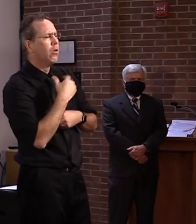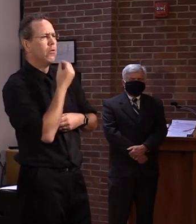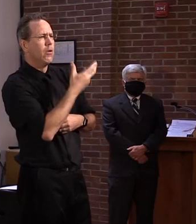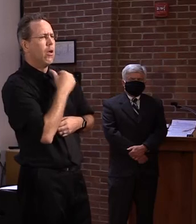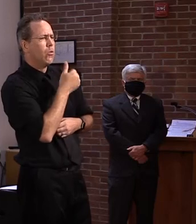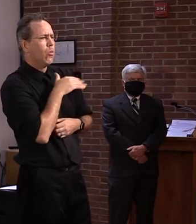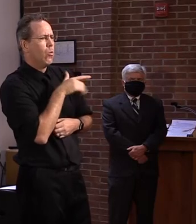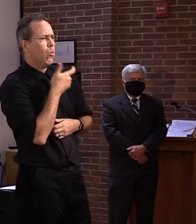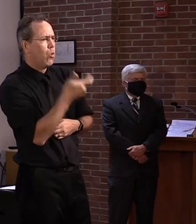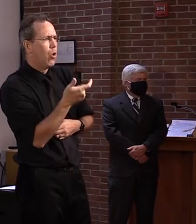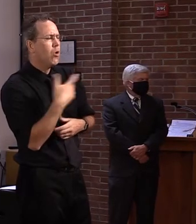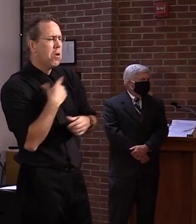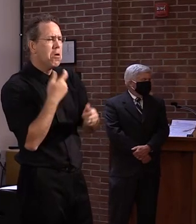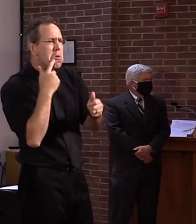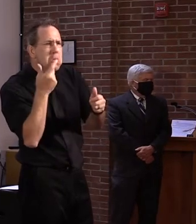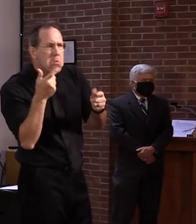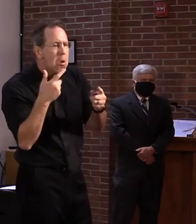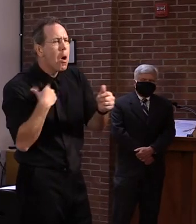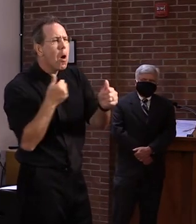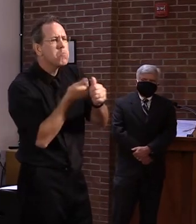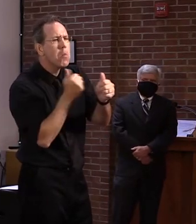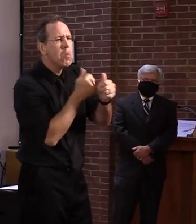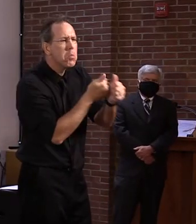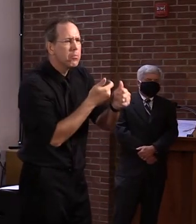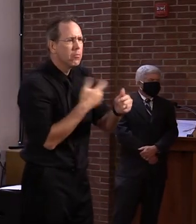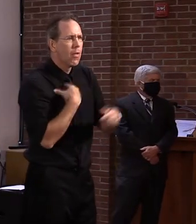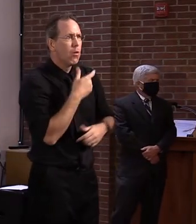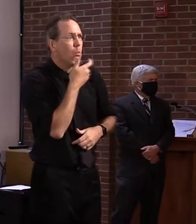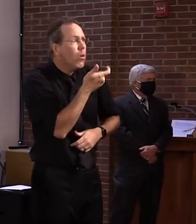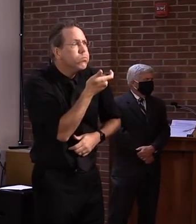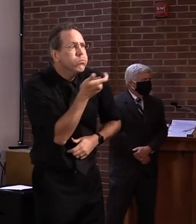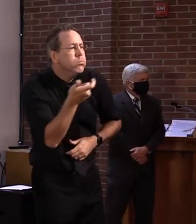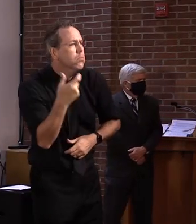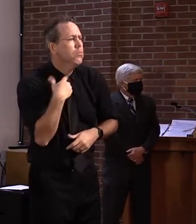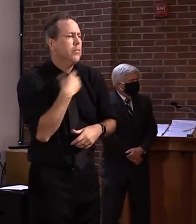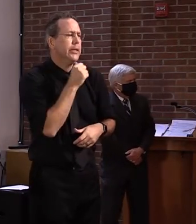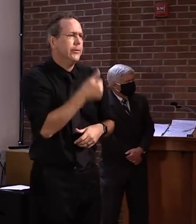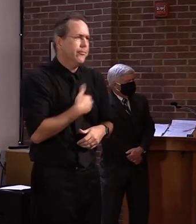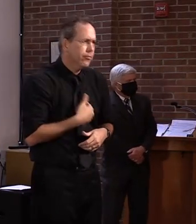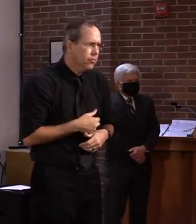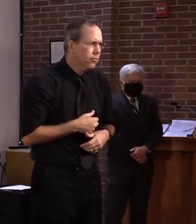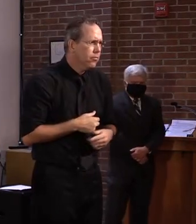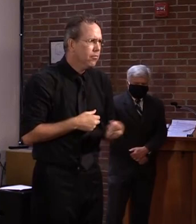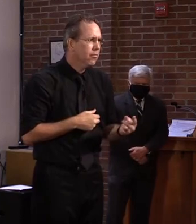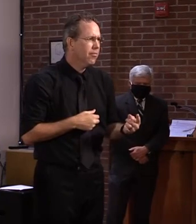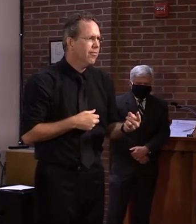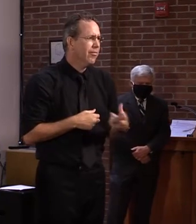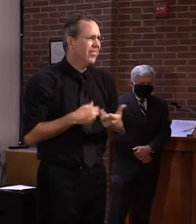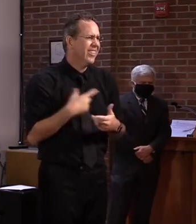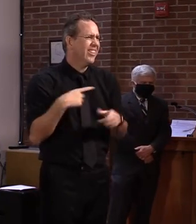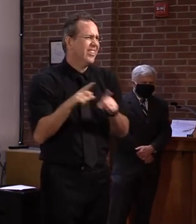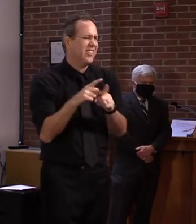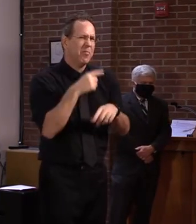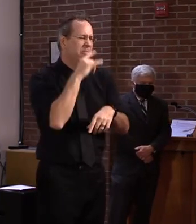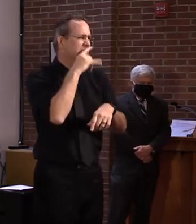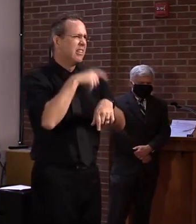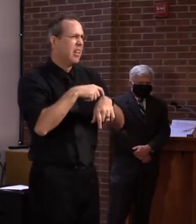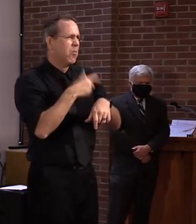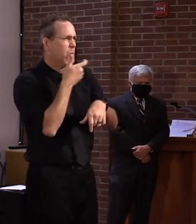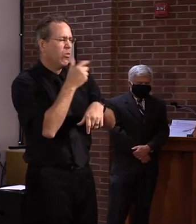in some of the news reports, but I haven't watched it. If I could just ask Commissioner Manoli one question about the backlog